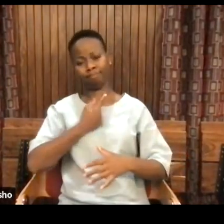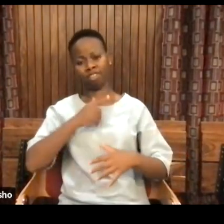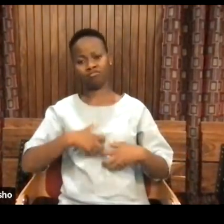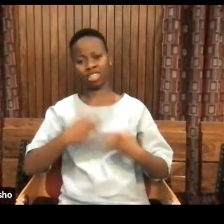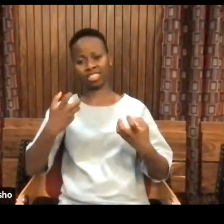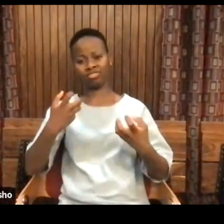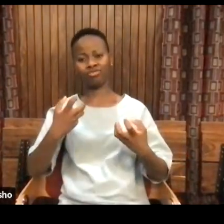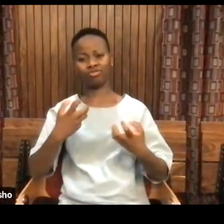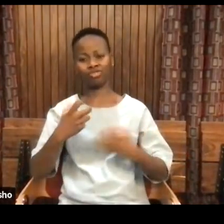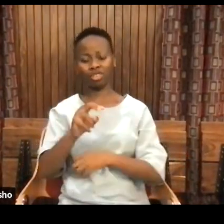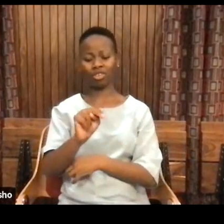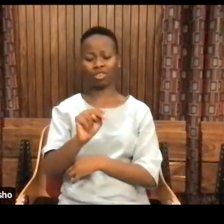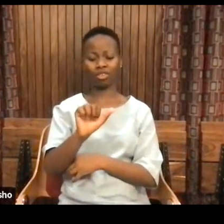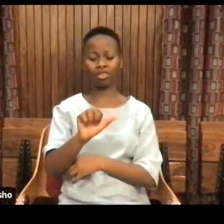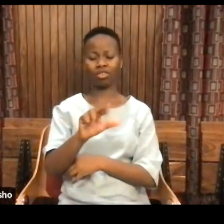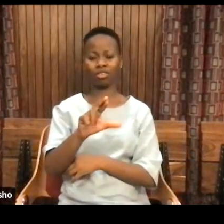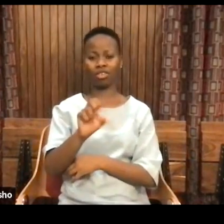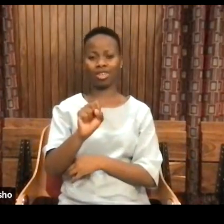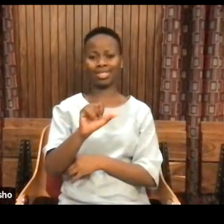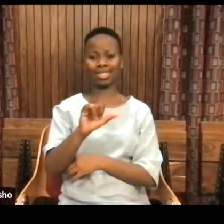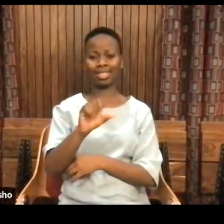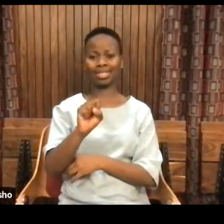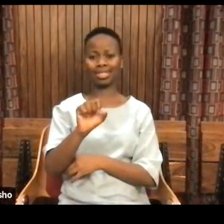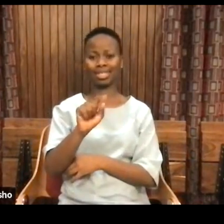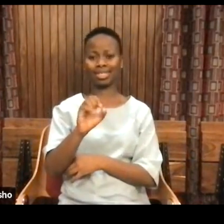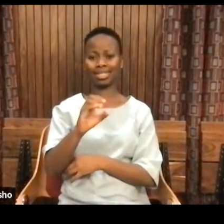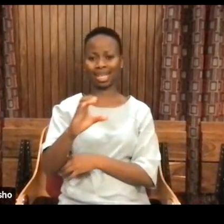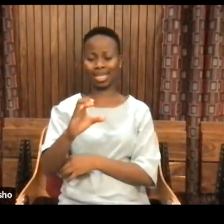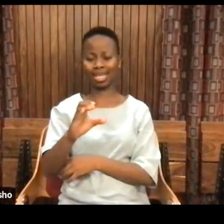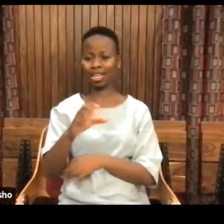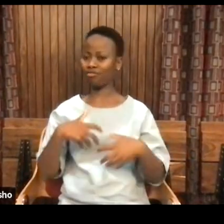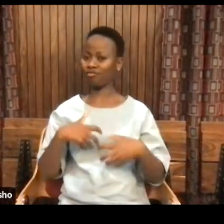Narcissistic rage is when you don't like the mirror, you break it.